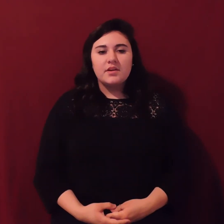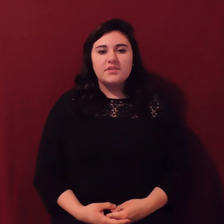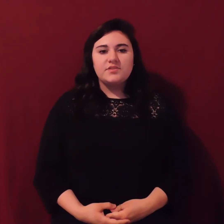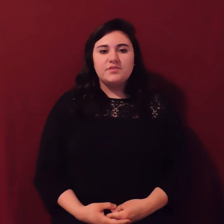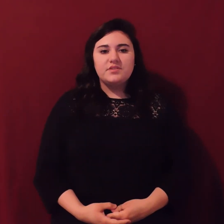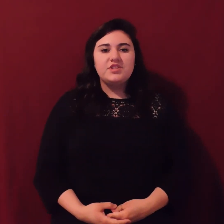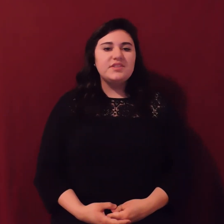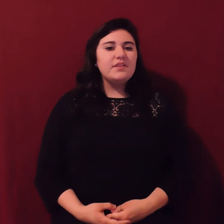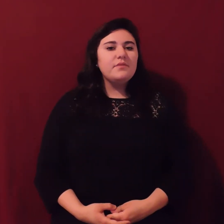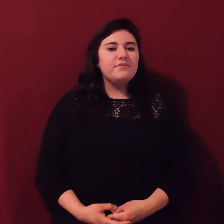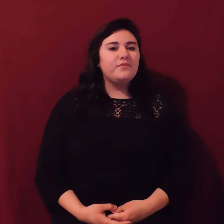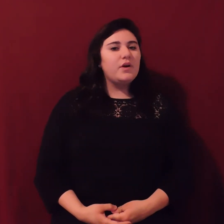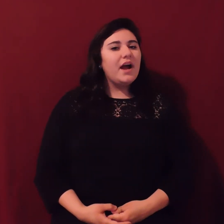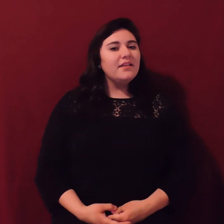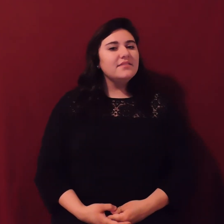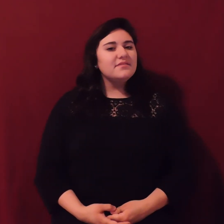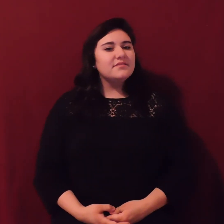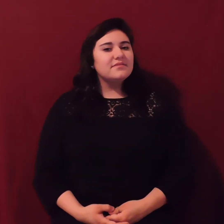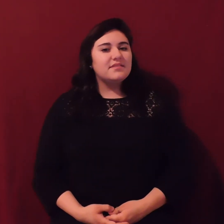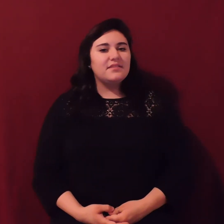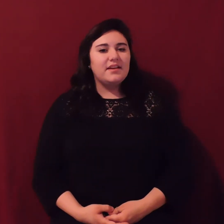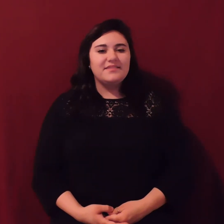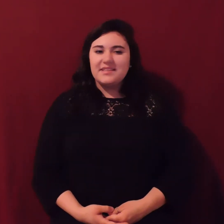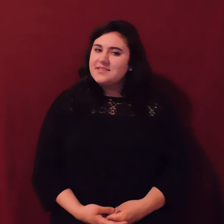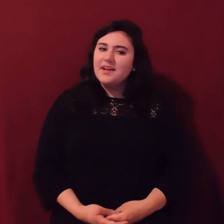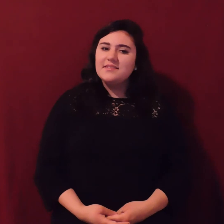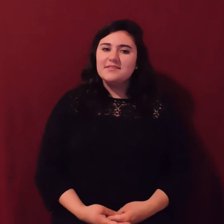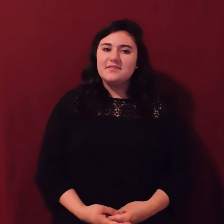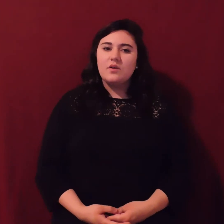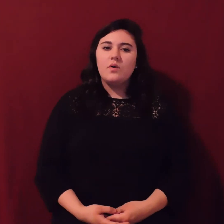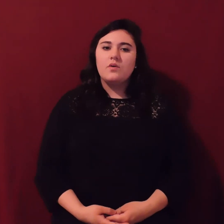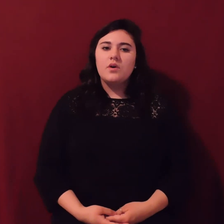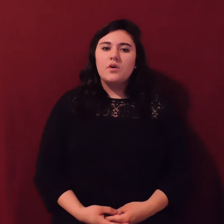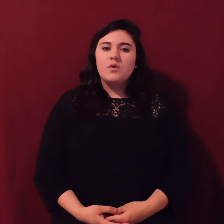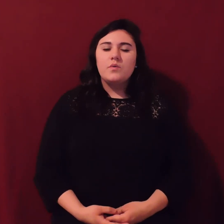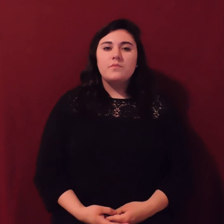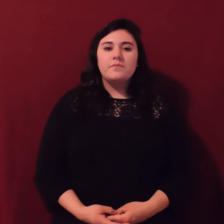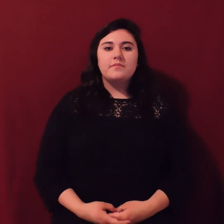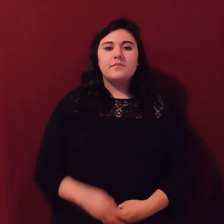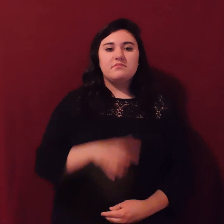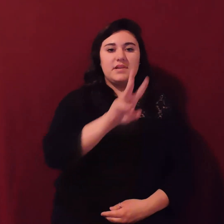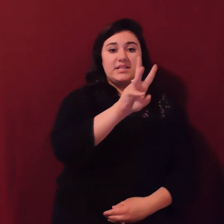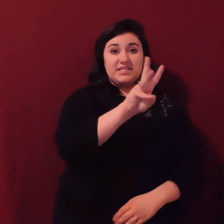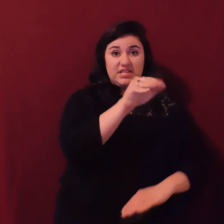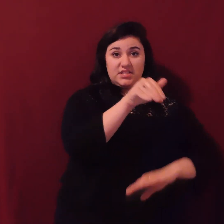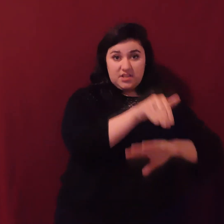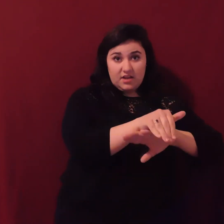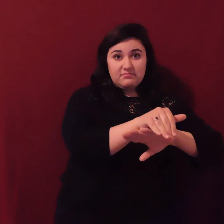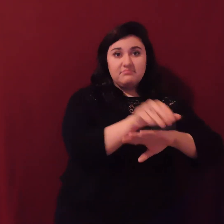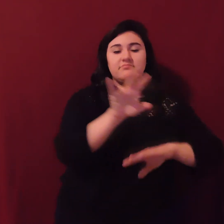Did you say there were four islands in six nights? Six nights, seven days.